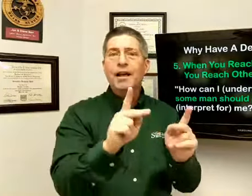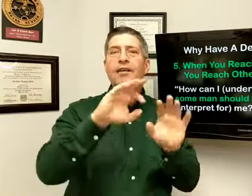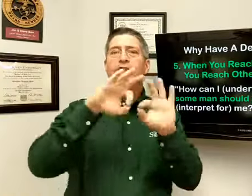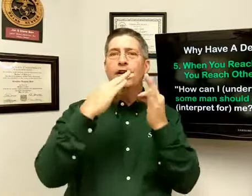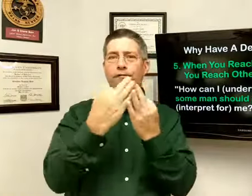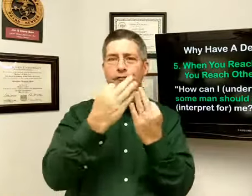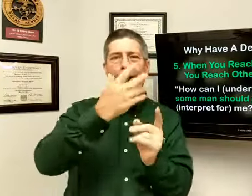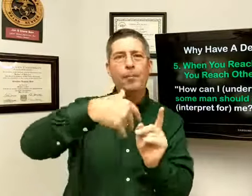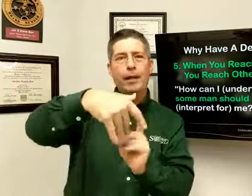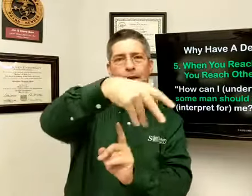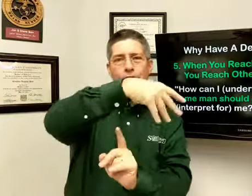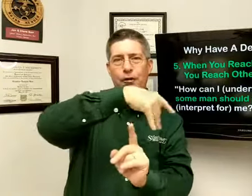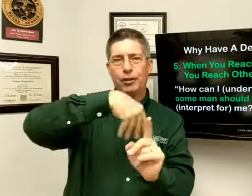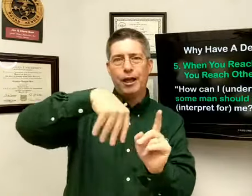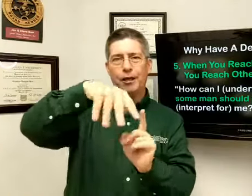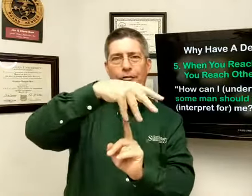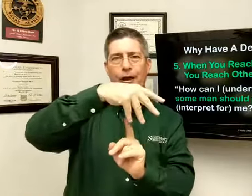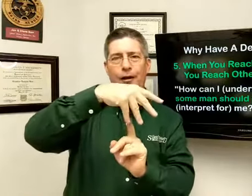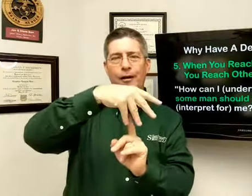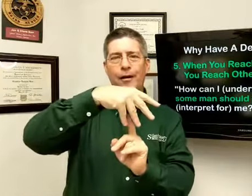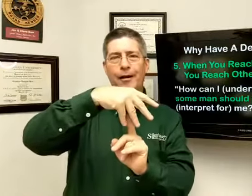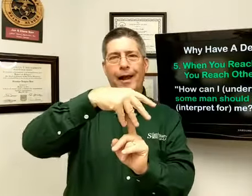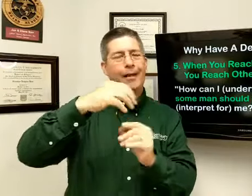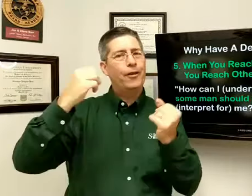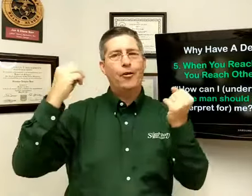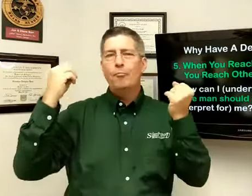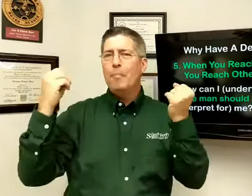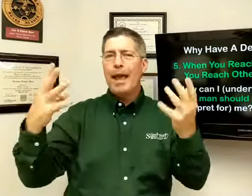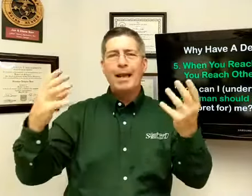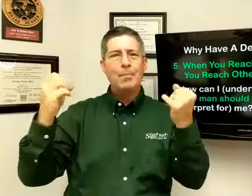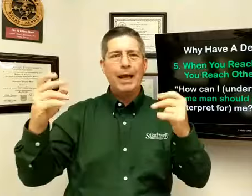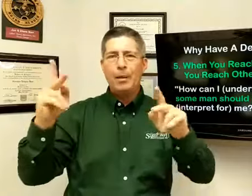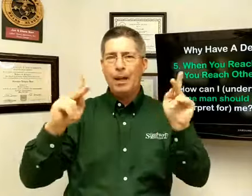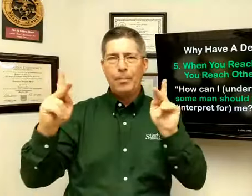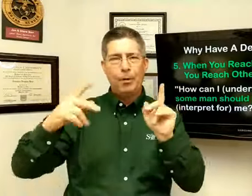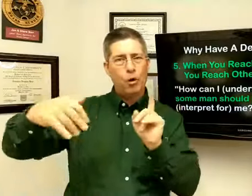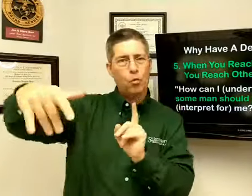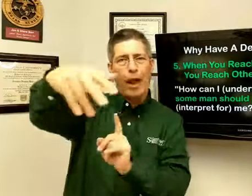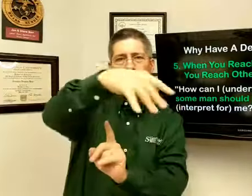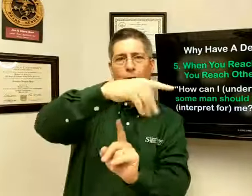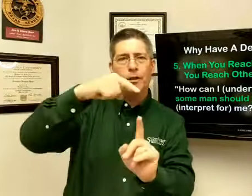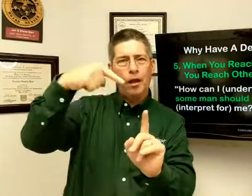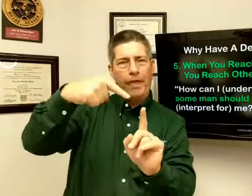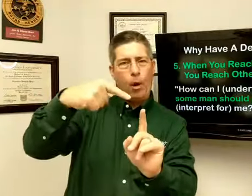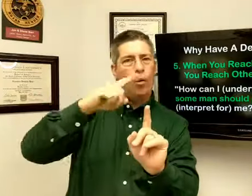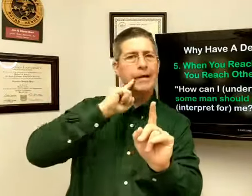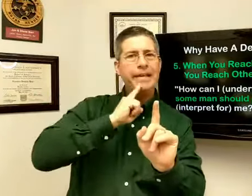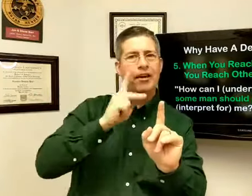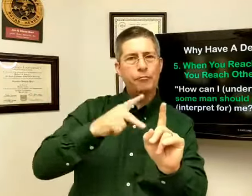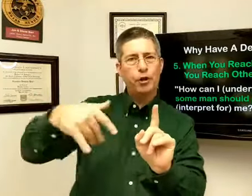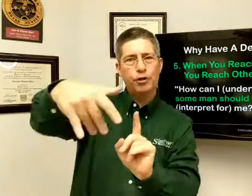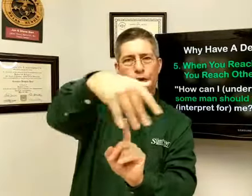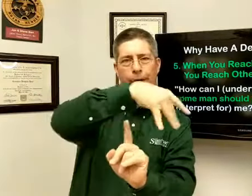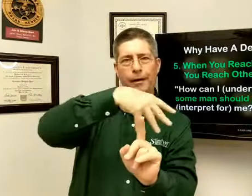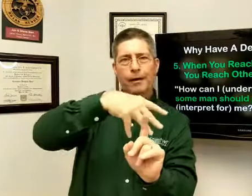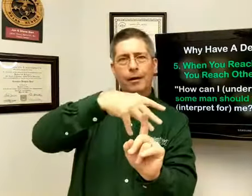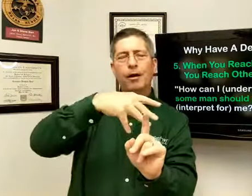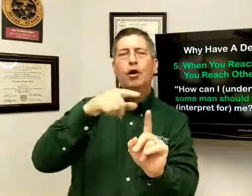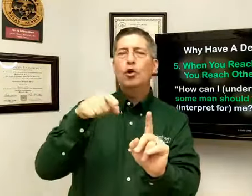there's a family associated there. And there are many, many, people around that one deaf person who,